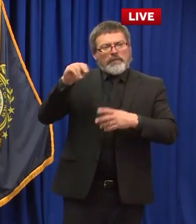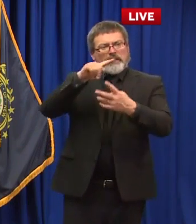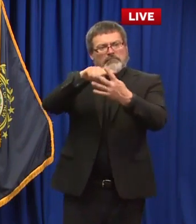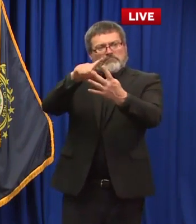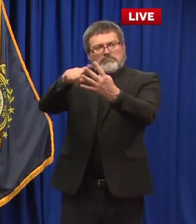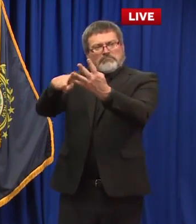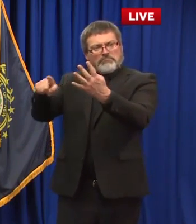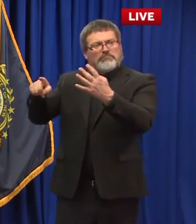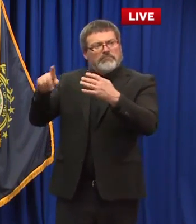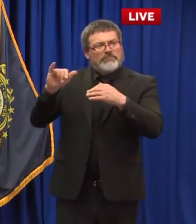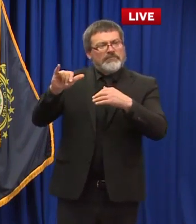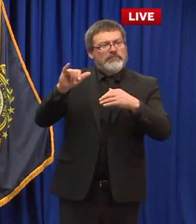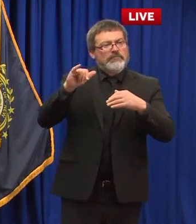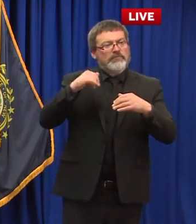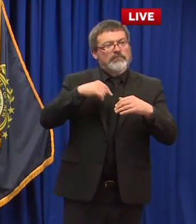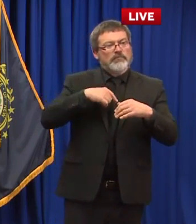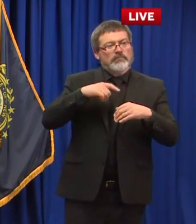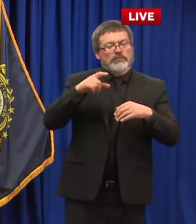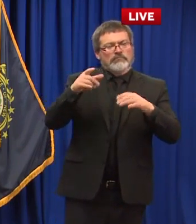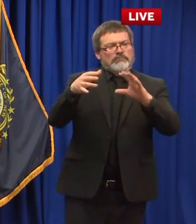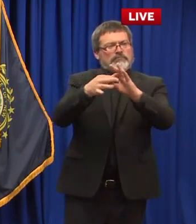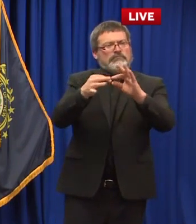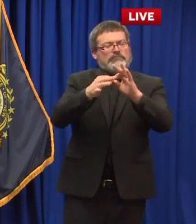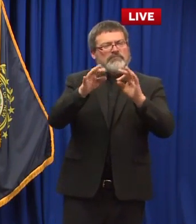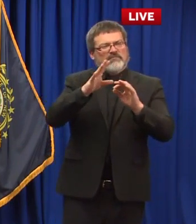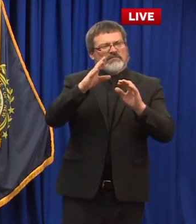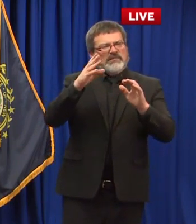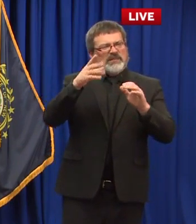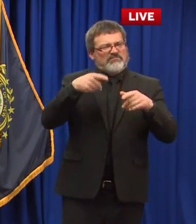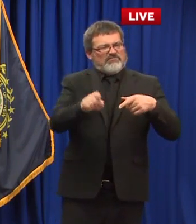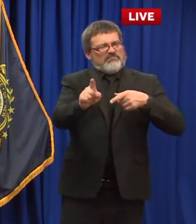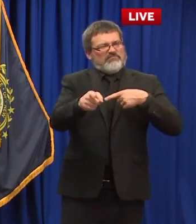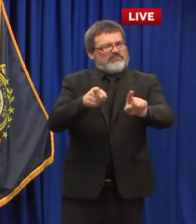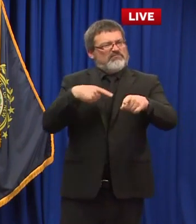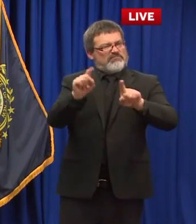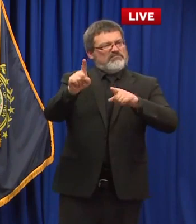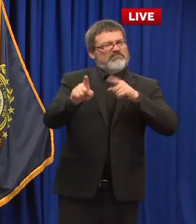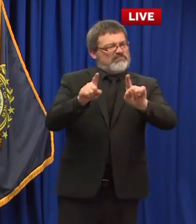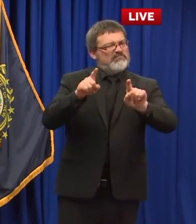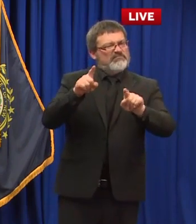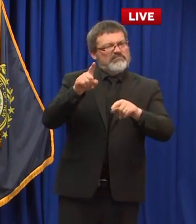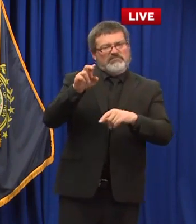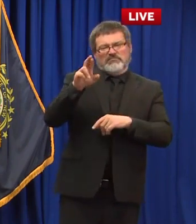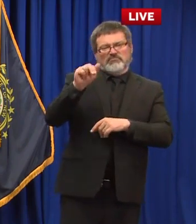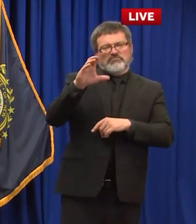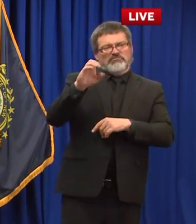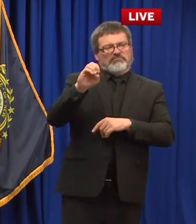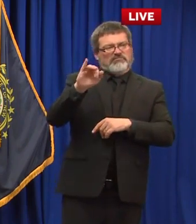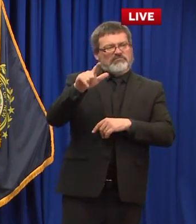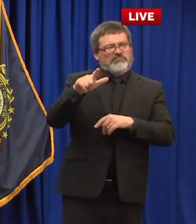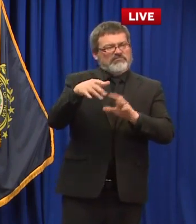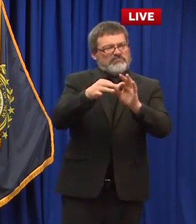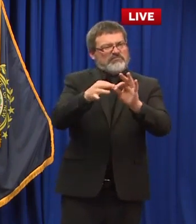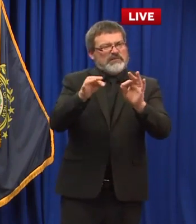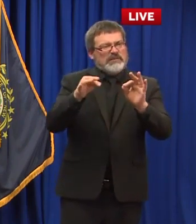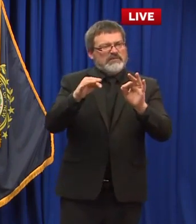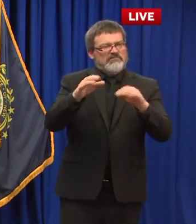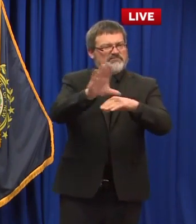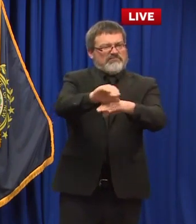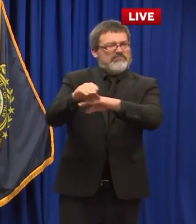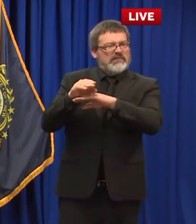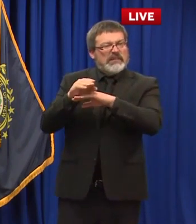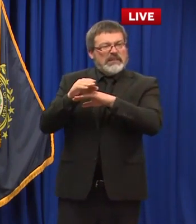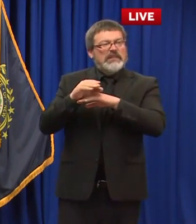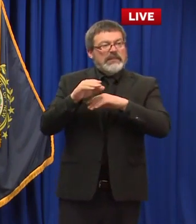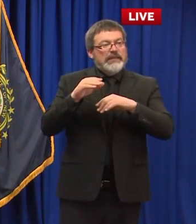big plow truck uh do you agree uh that those two individuals those aldermen should resign over the town uh i i haven't seen the exact